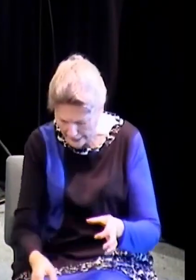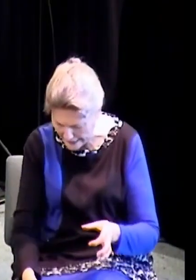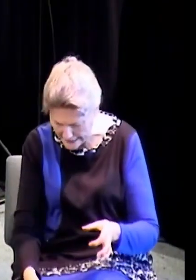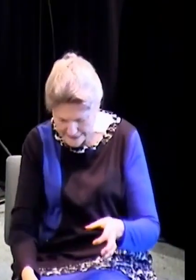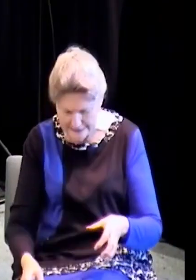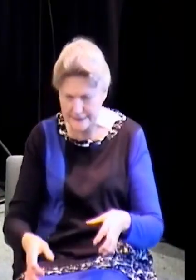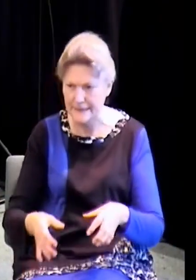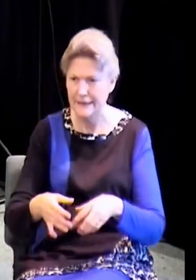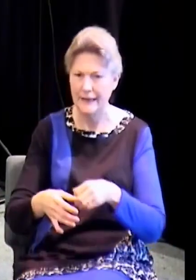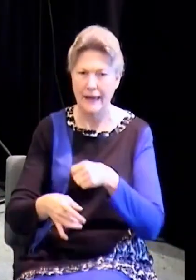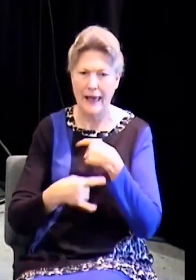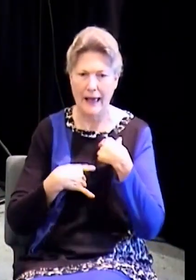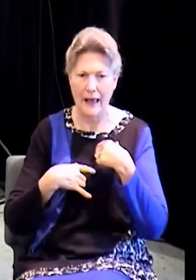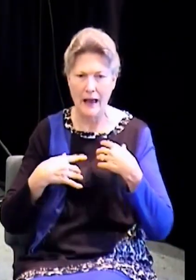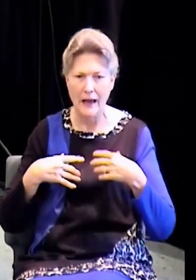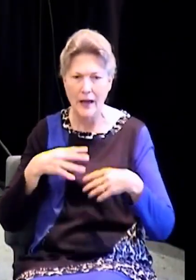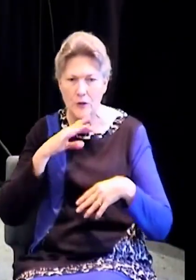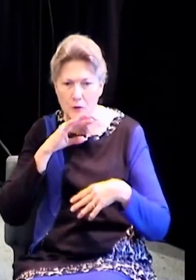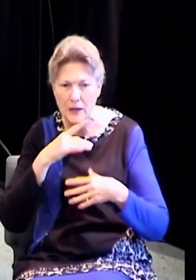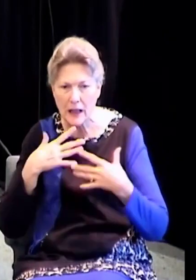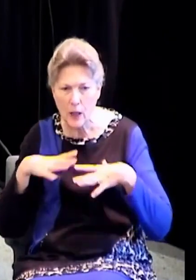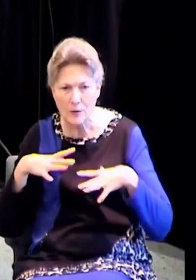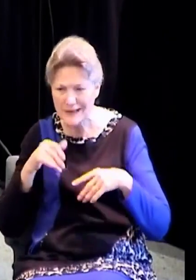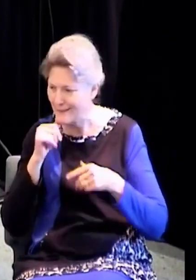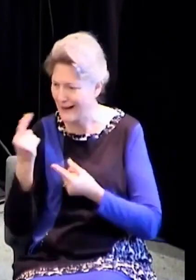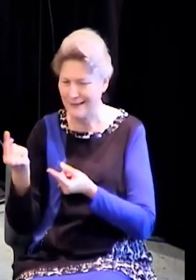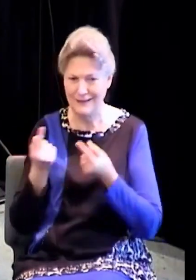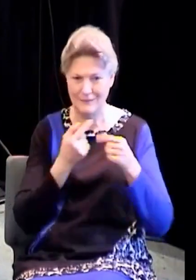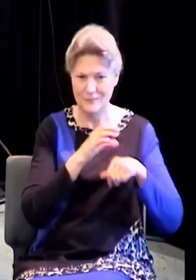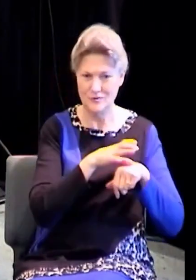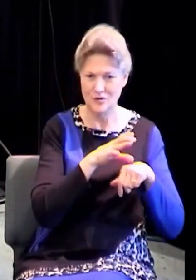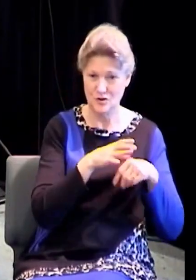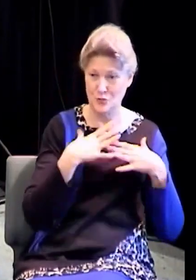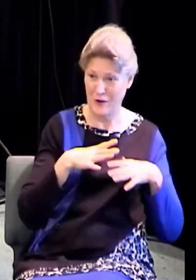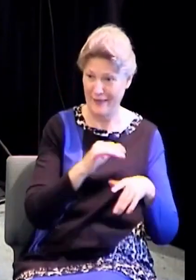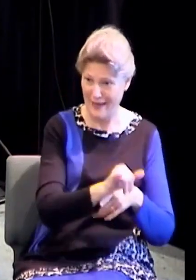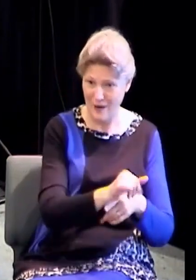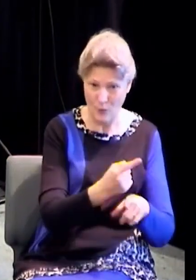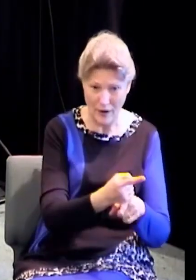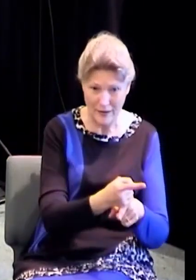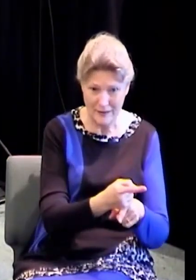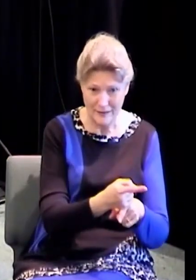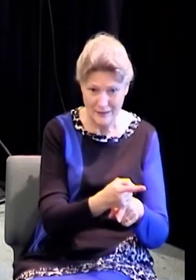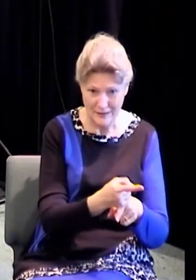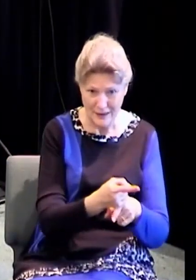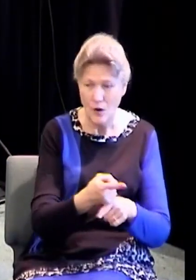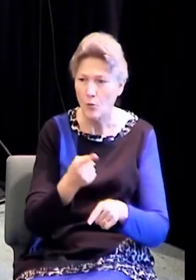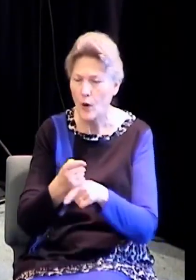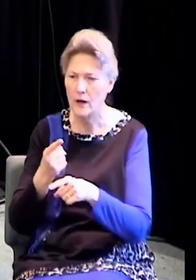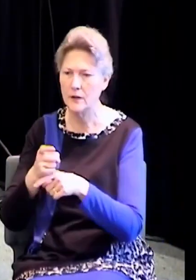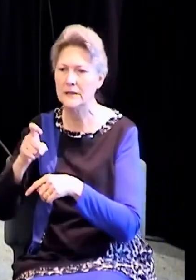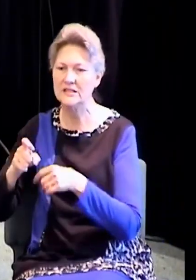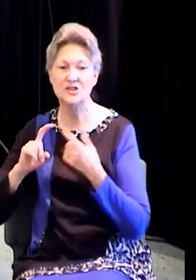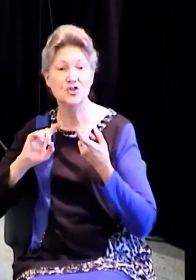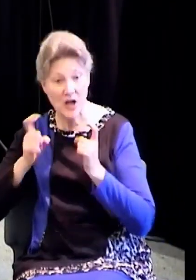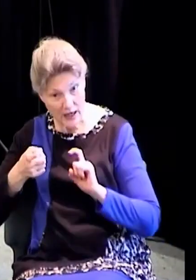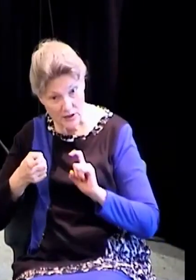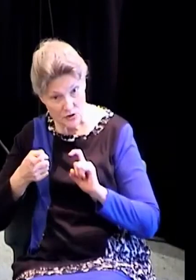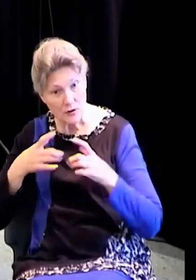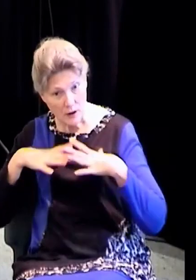flippantly sometimes. I'm going to get changed. But what we really need to do is look ourself in the mirror and say, you need to get changed. You need to get changed. Something needs